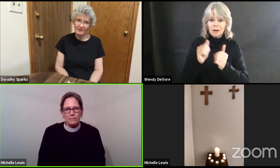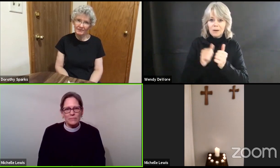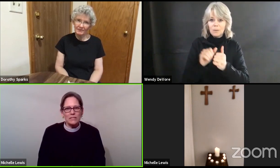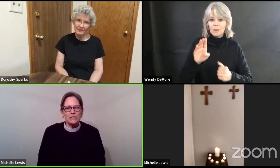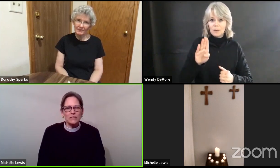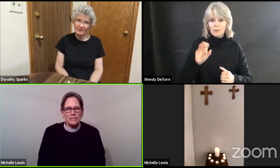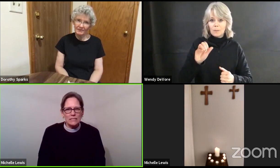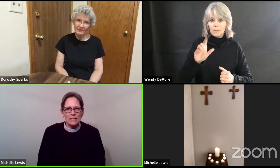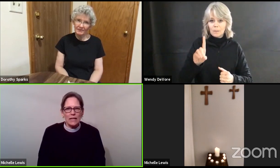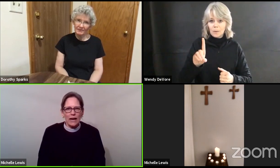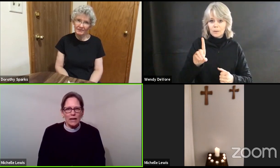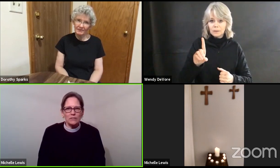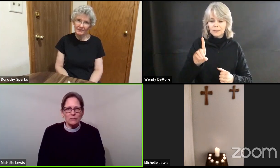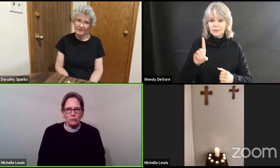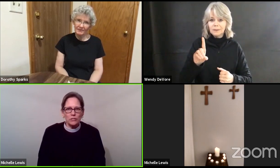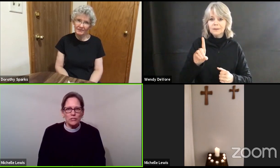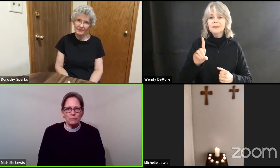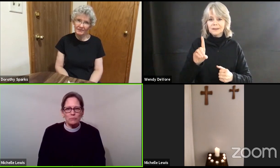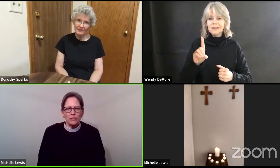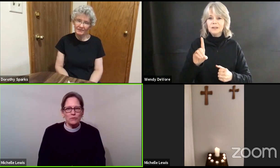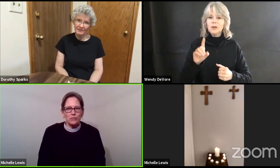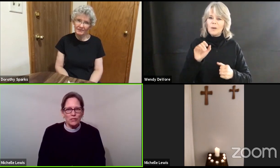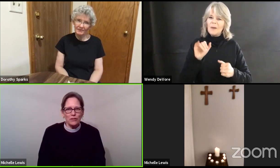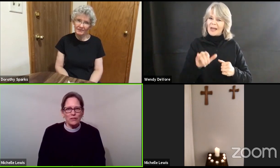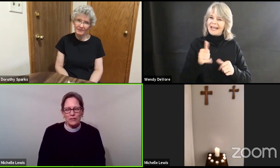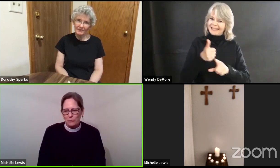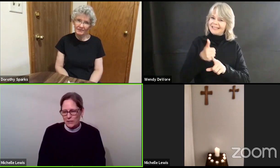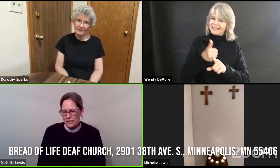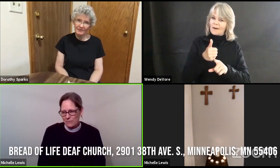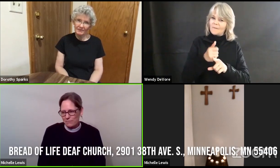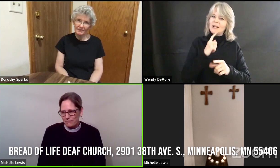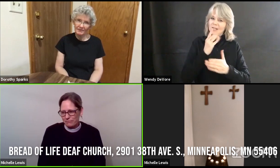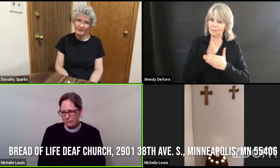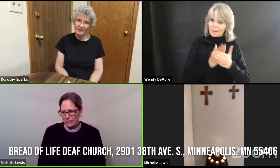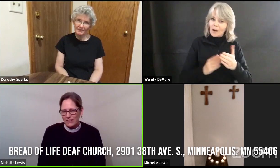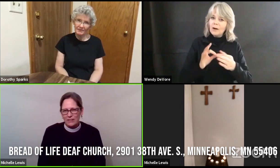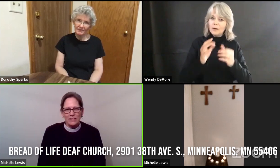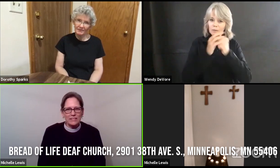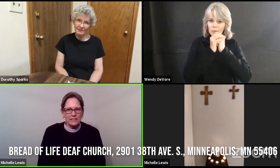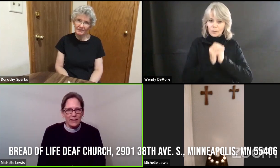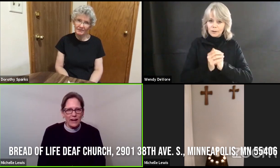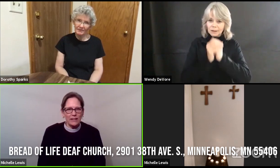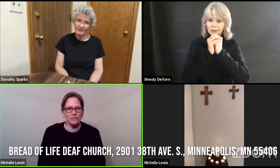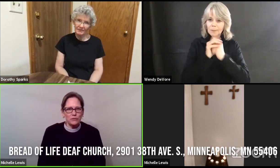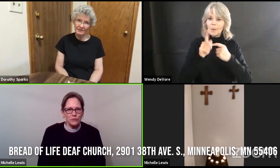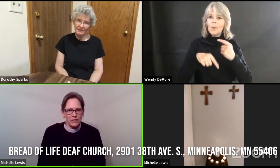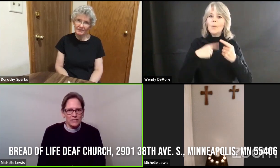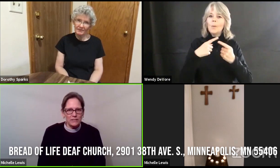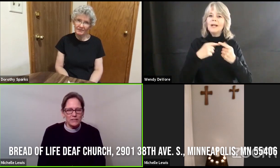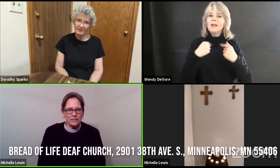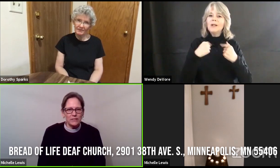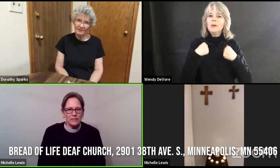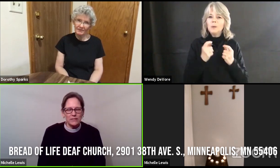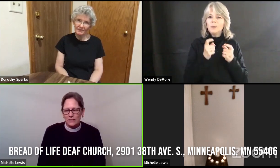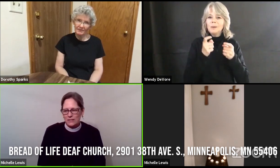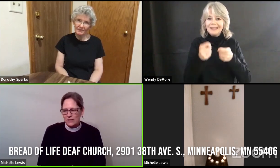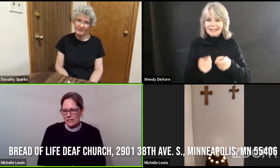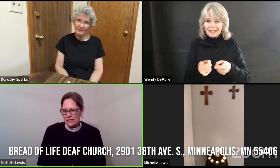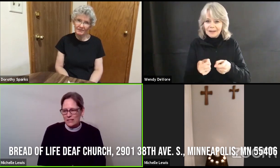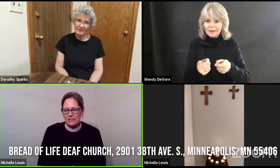this is an act of worship when you share your money. It's an act of trust that